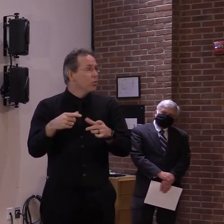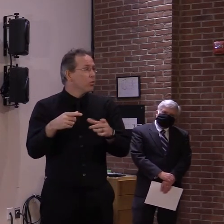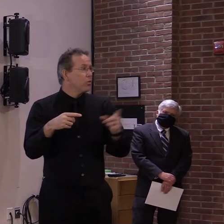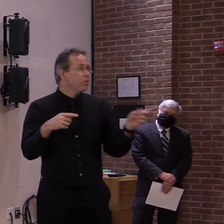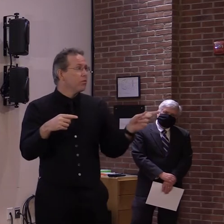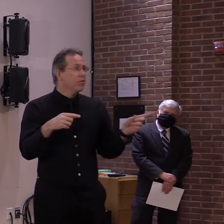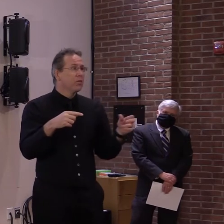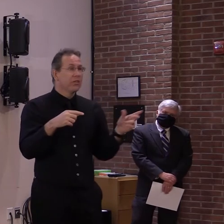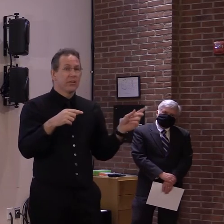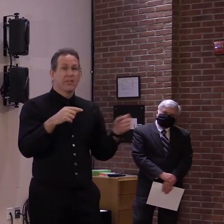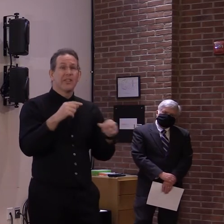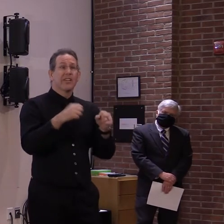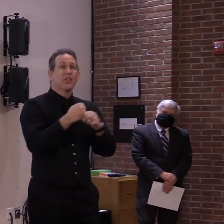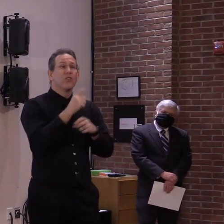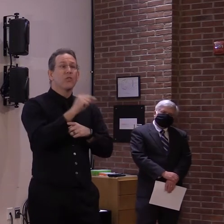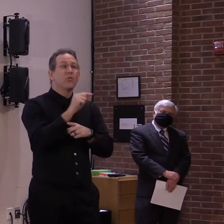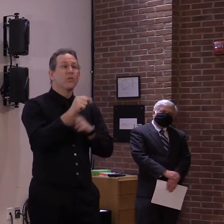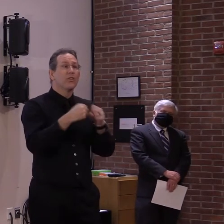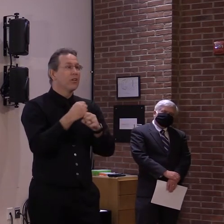Um,